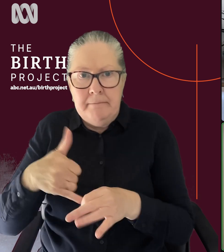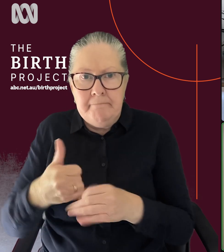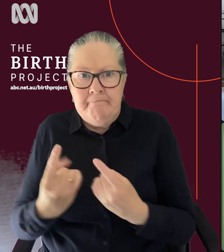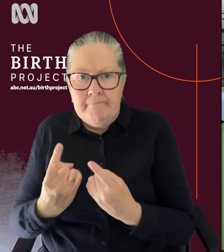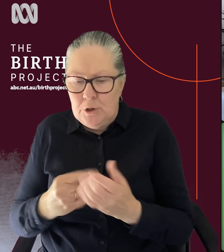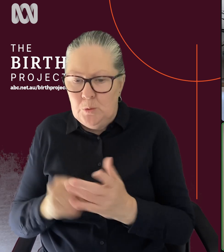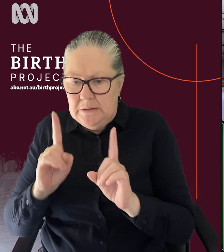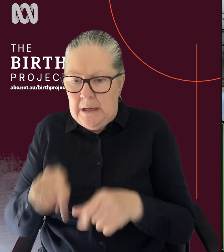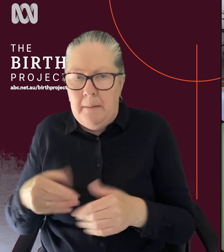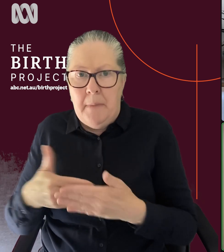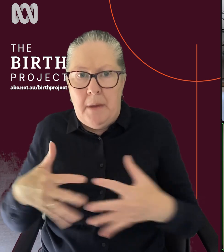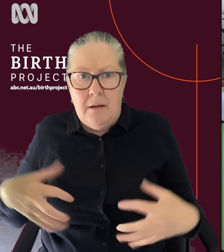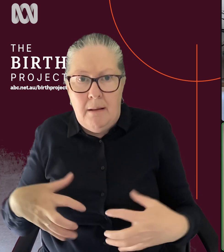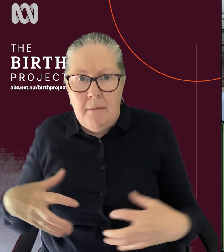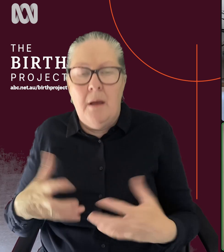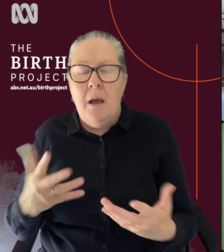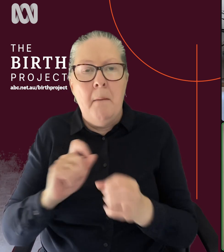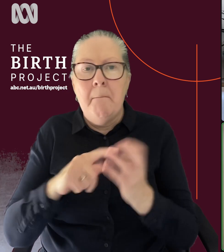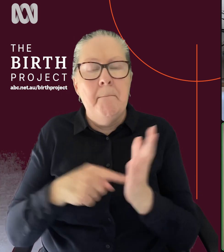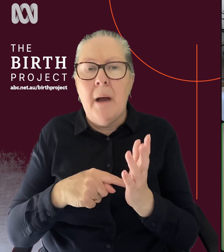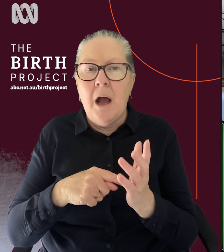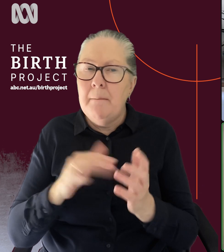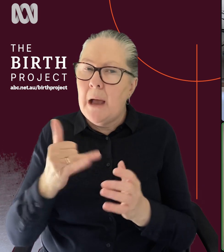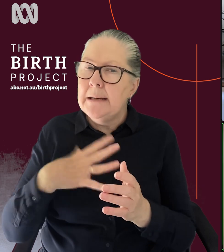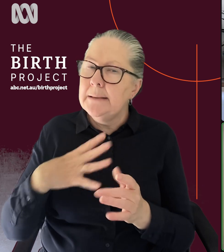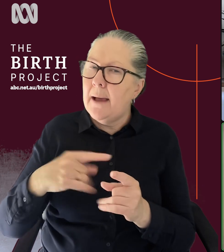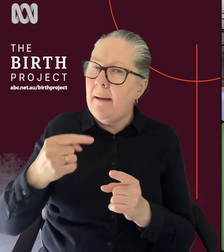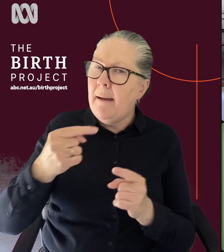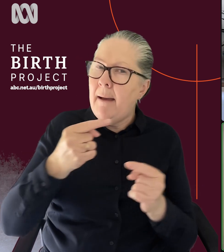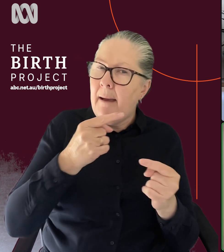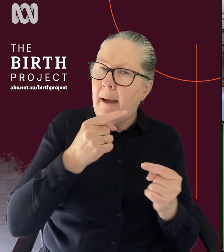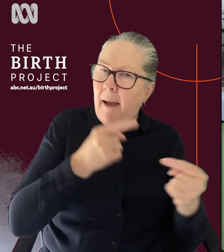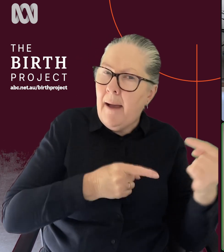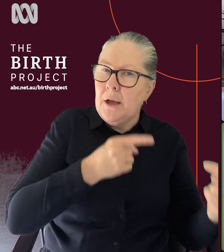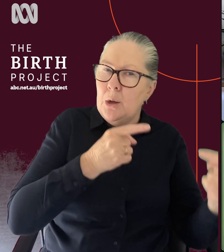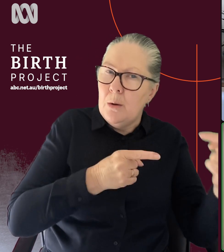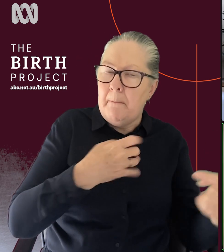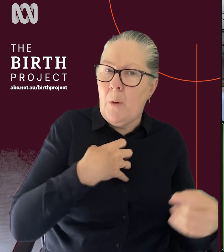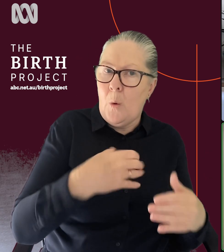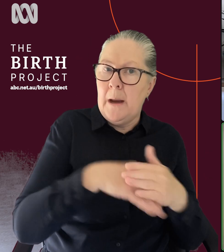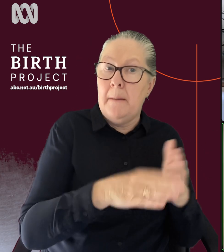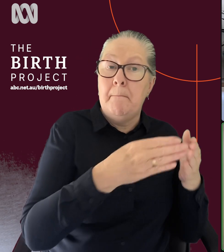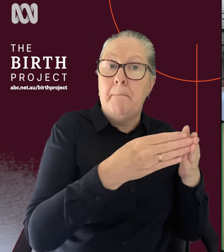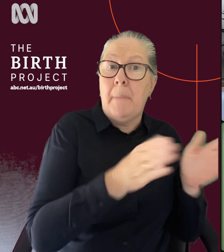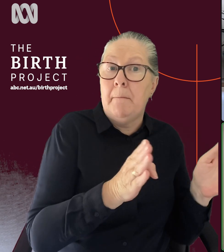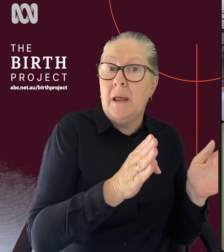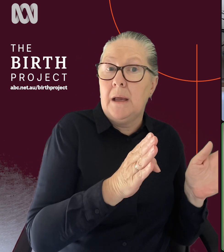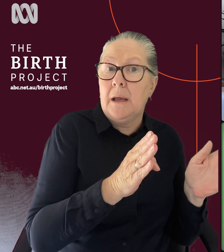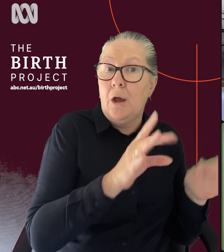options. It is sometimes you need to argue your case, perhaps a little bit more in a public system if you wanted to have, say, an elective cesarean,